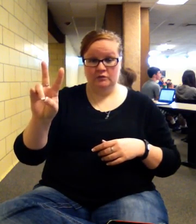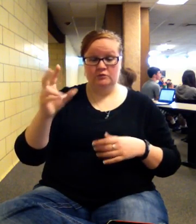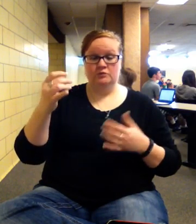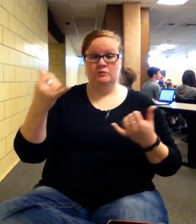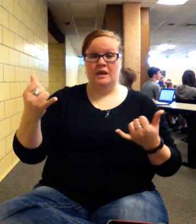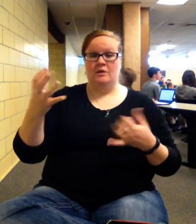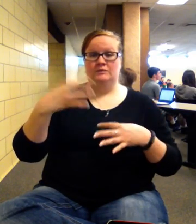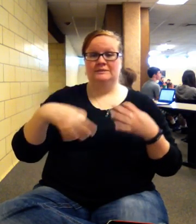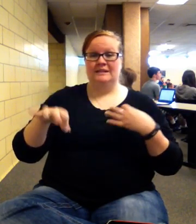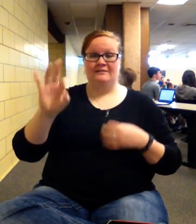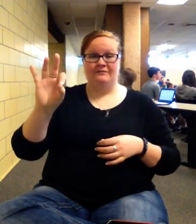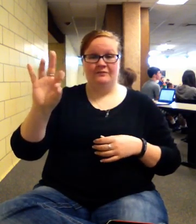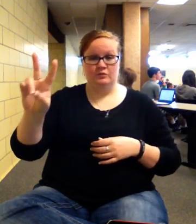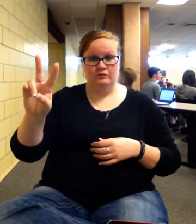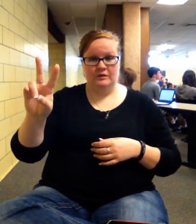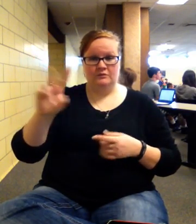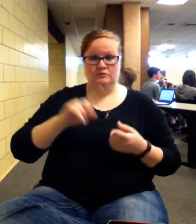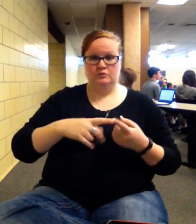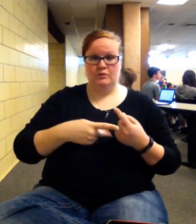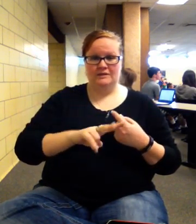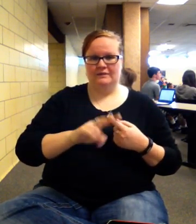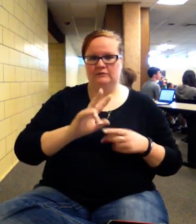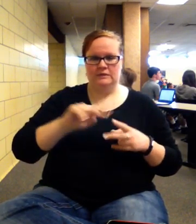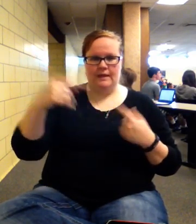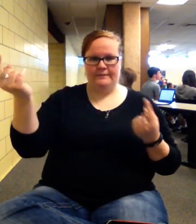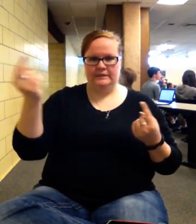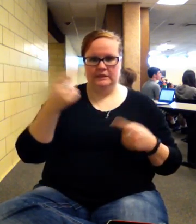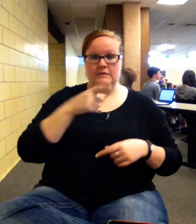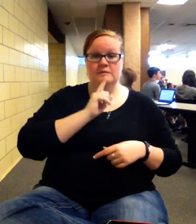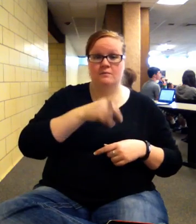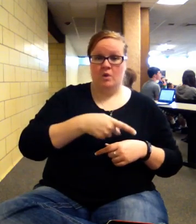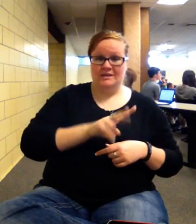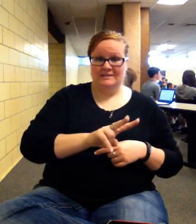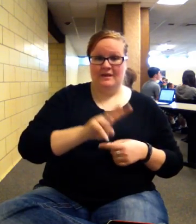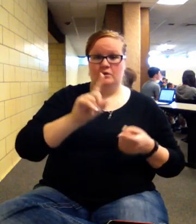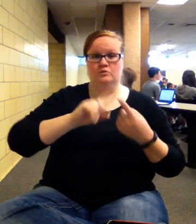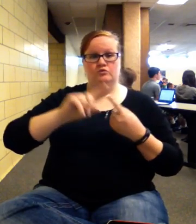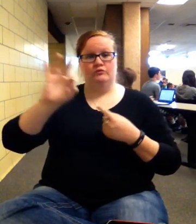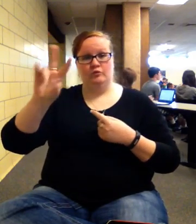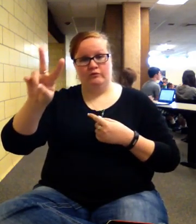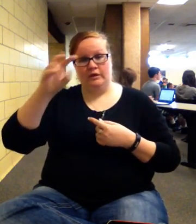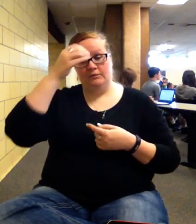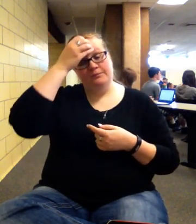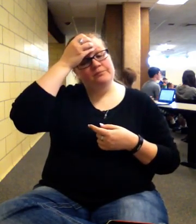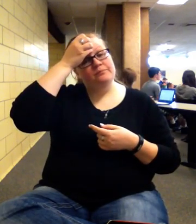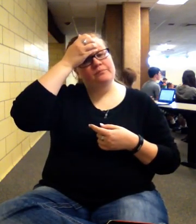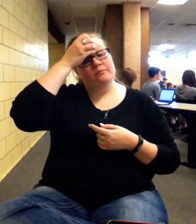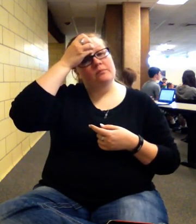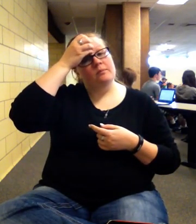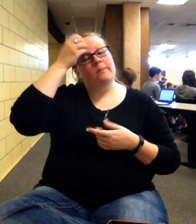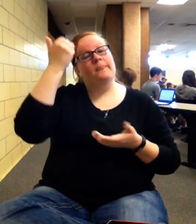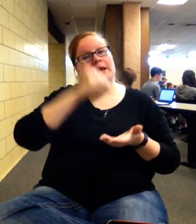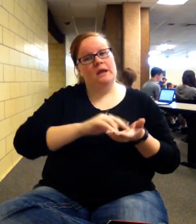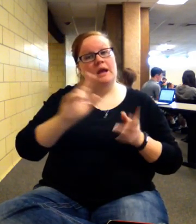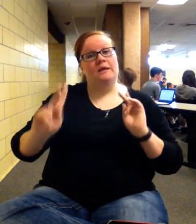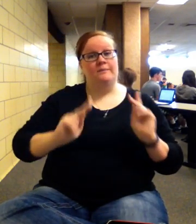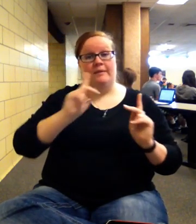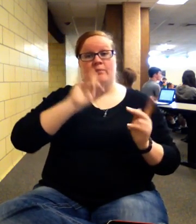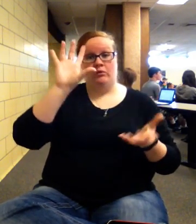future value to present value, it's just the opposite. It's present value to future value. And again, people get these two mixed up with what they need to